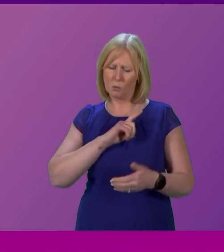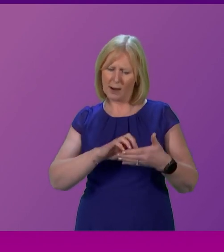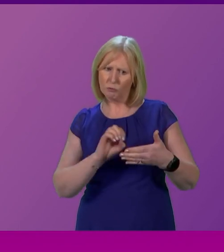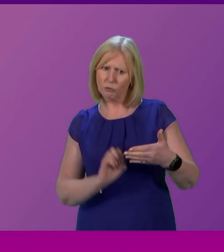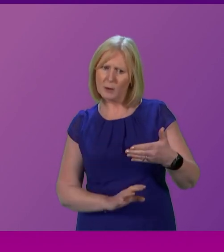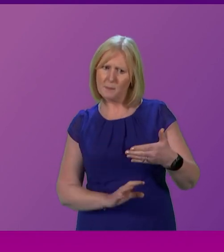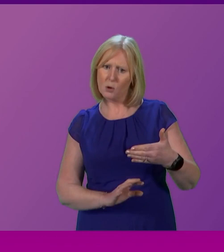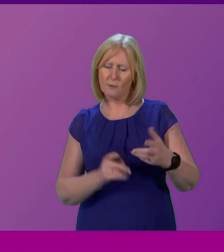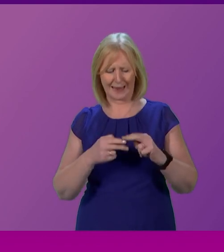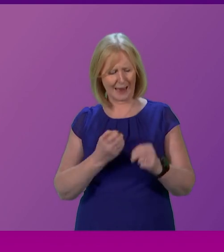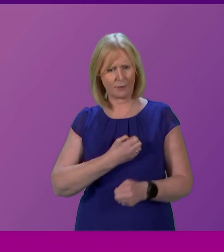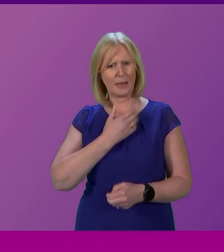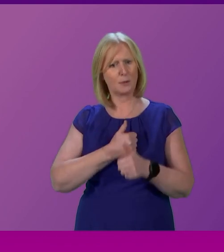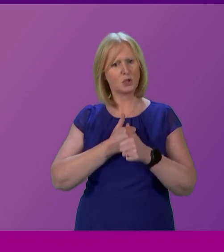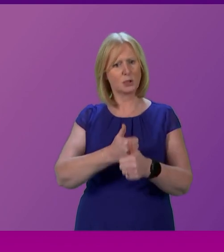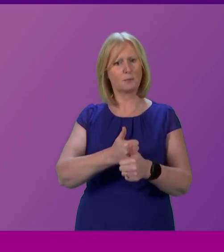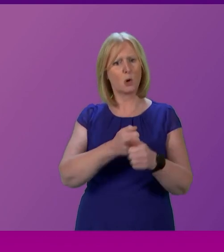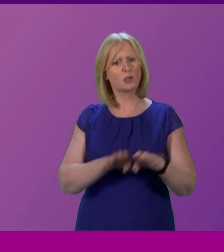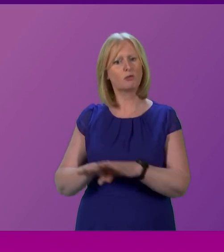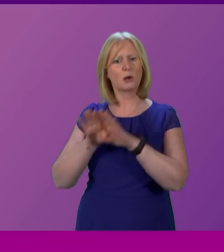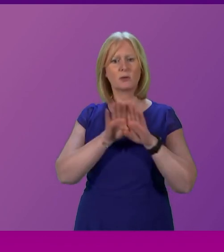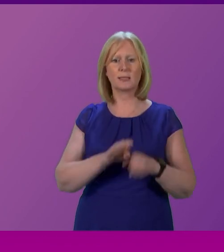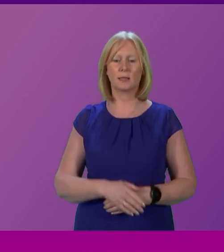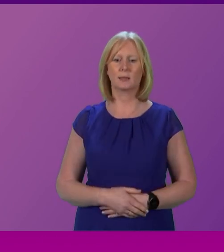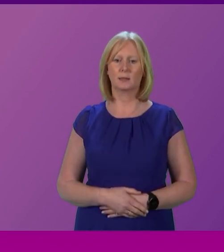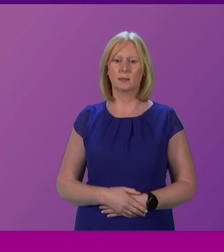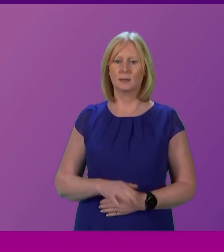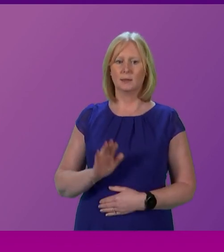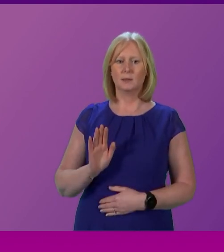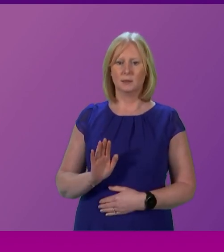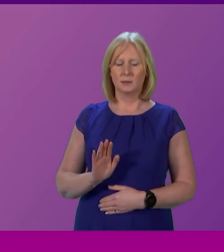removed if Labour support democracy? I think you'll note.